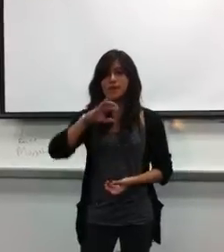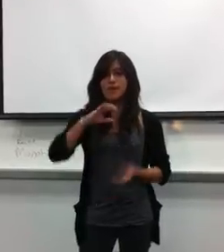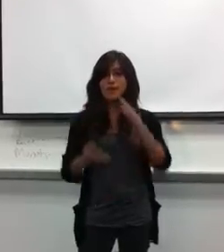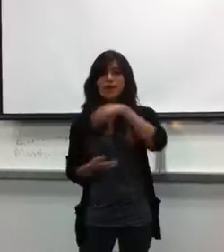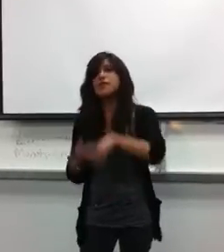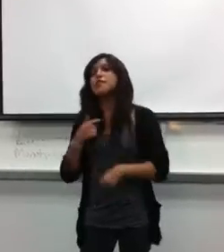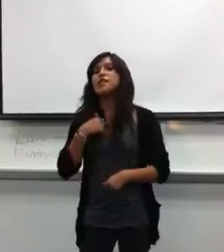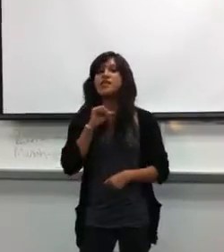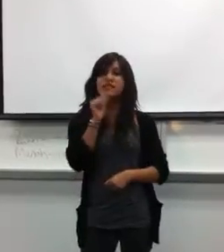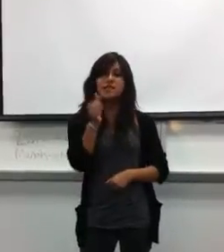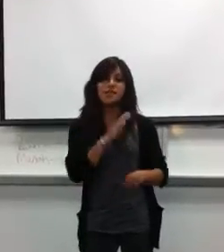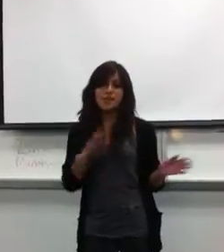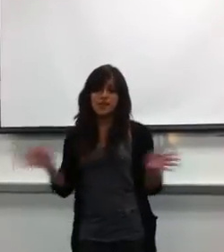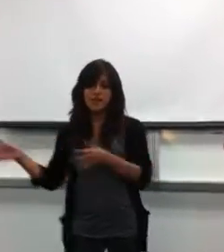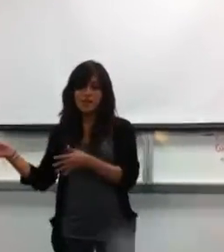another mess I didn't plan.